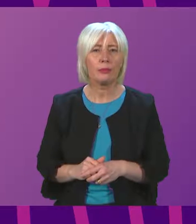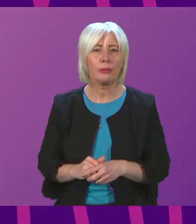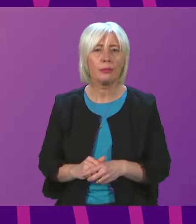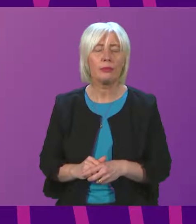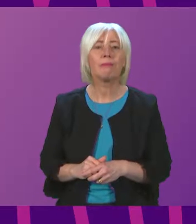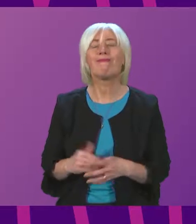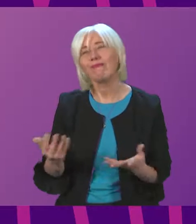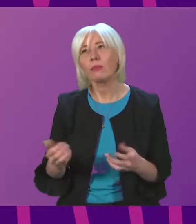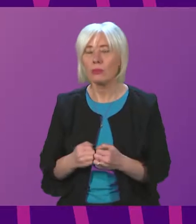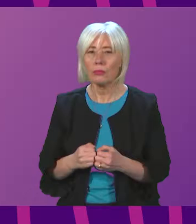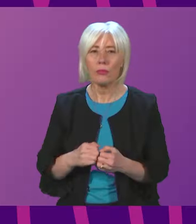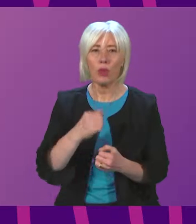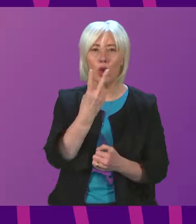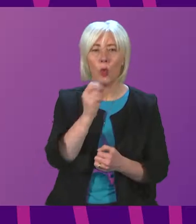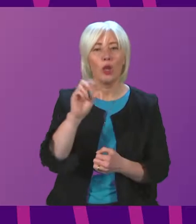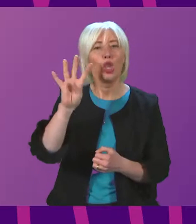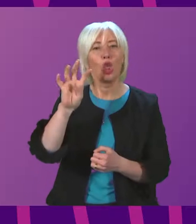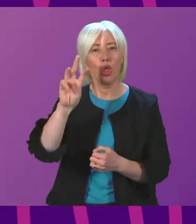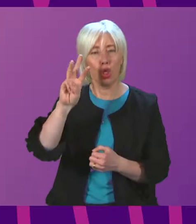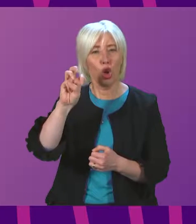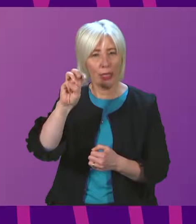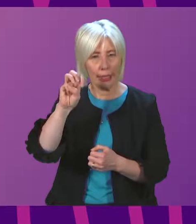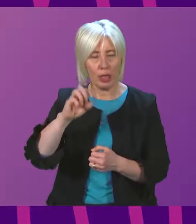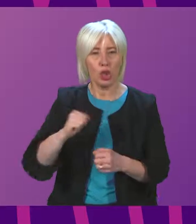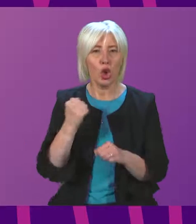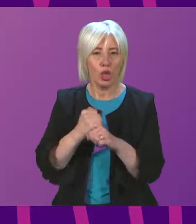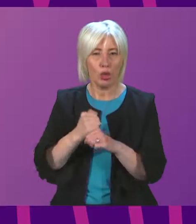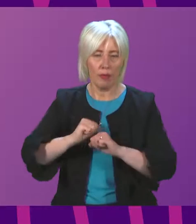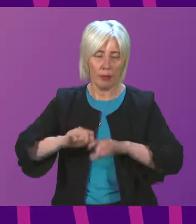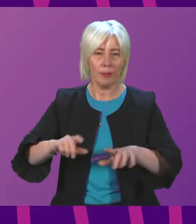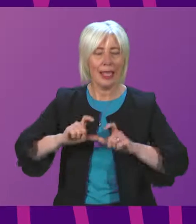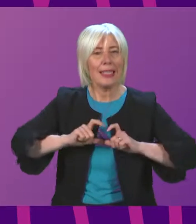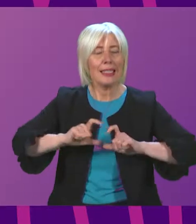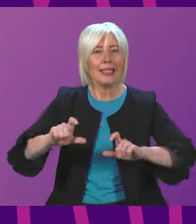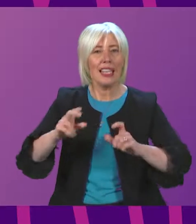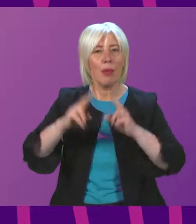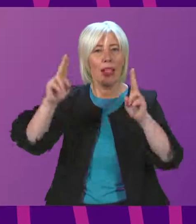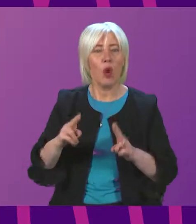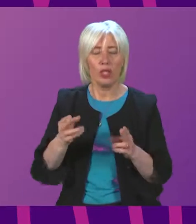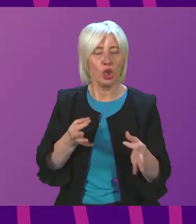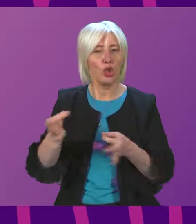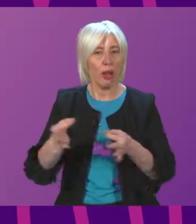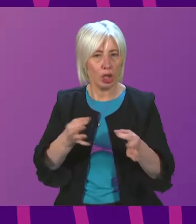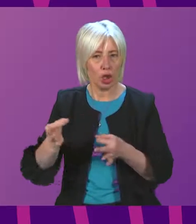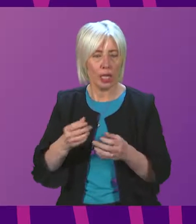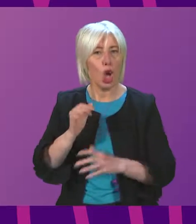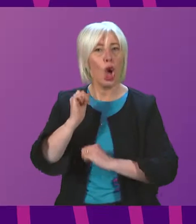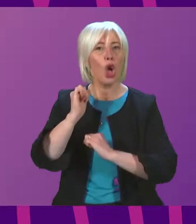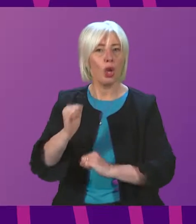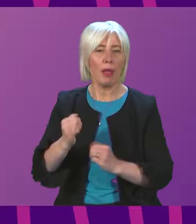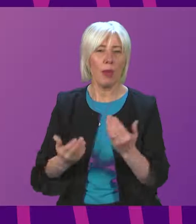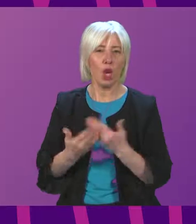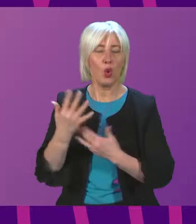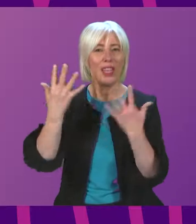So in 2013, the Scottish Government published a sustainable housing strategy with a commitment to develop a new cross